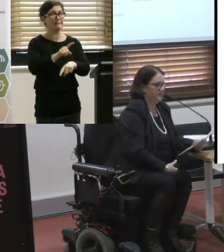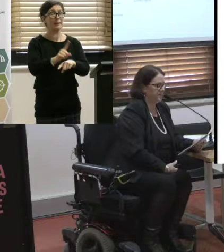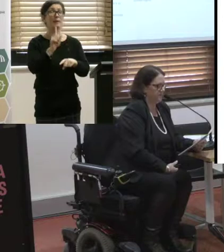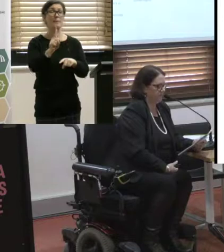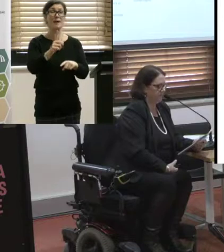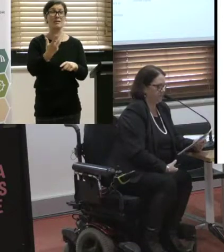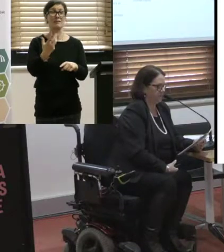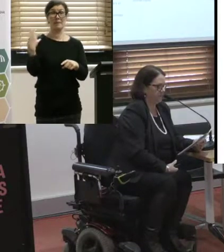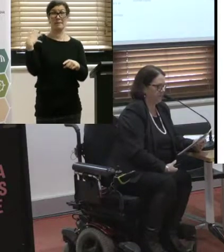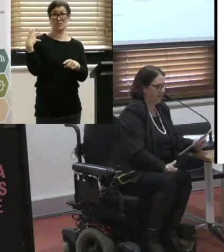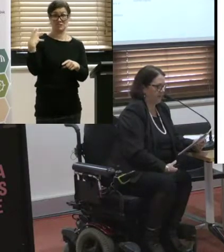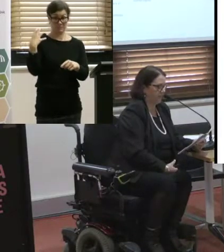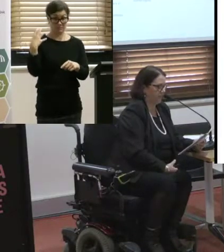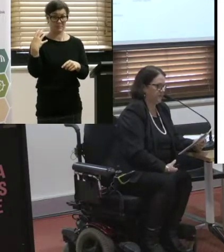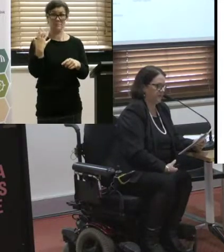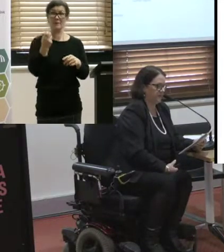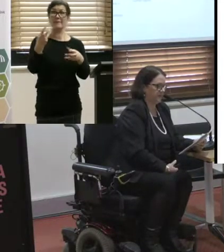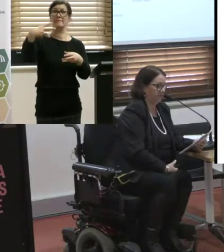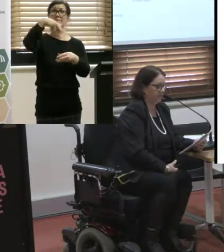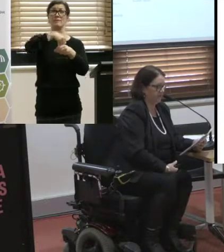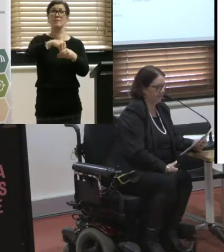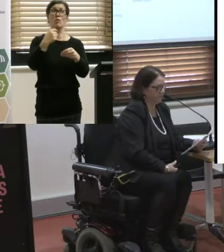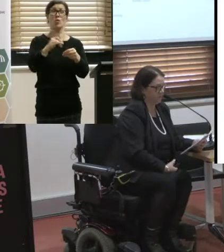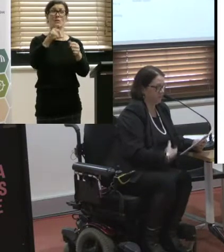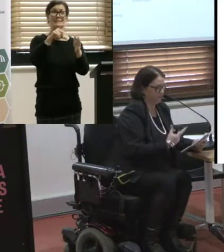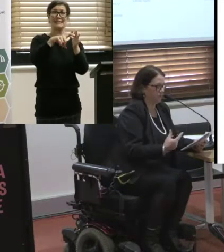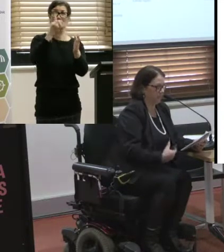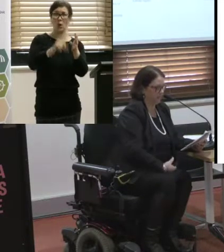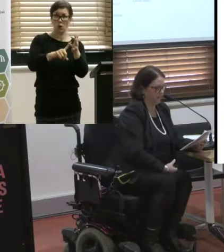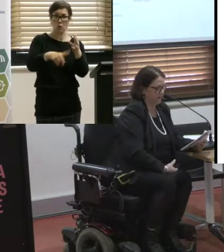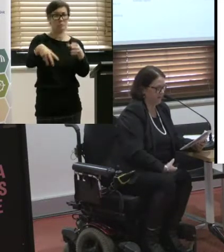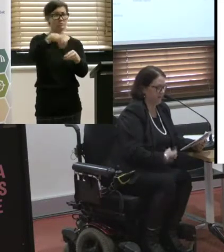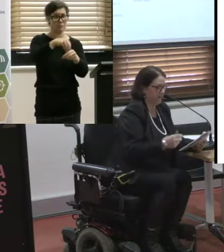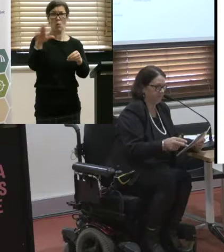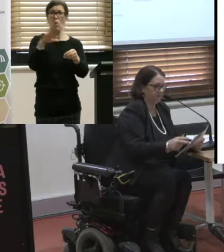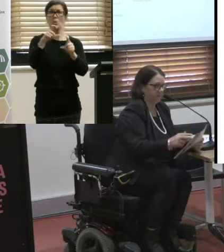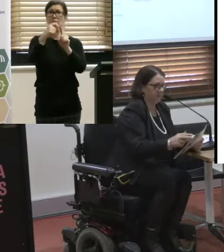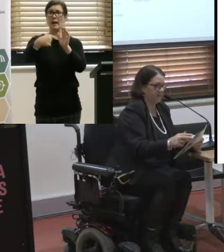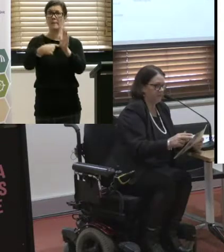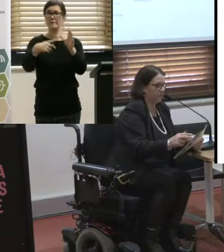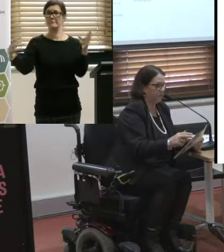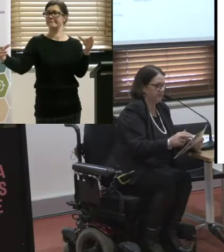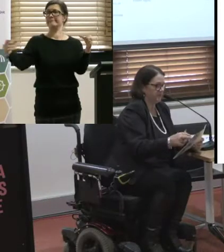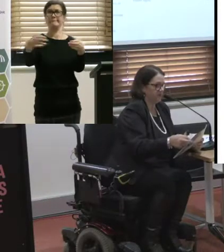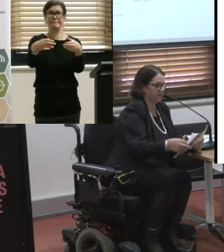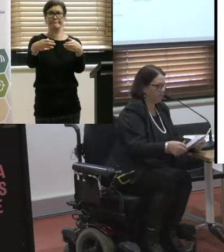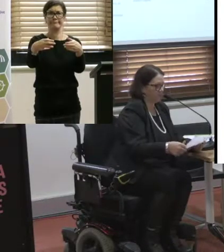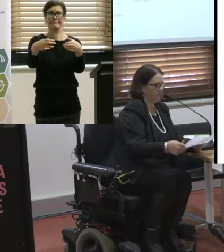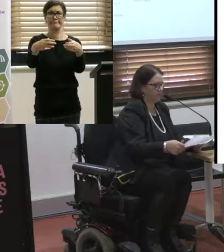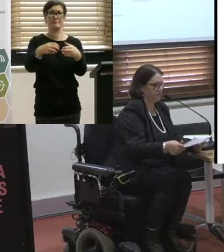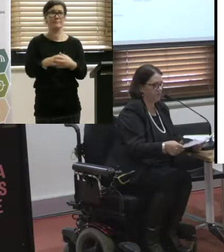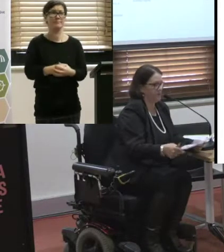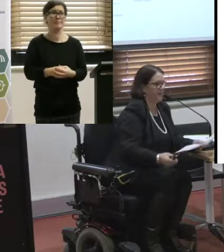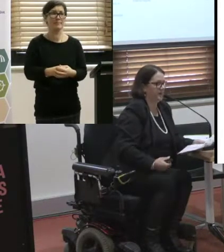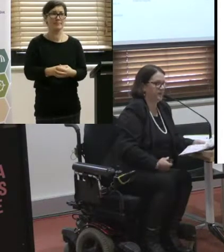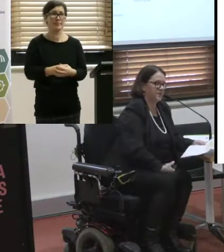commissioners sitting there along with the chief executive officer and all the departments. But I think it's important that I would